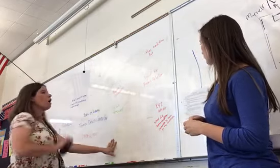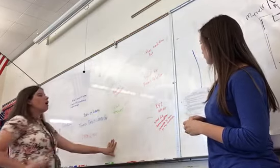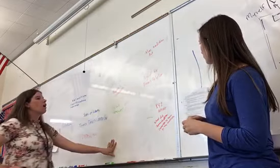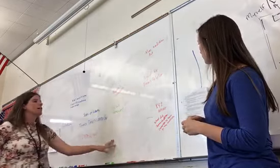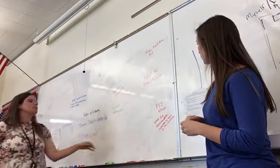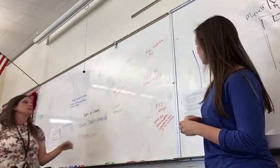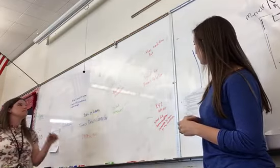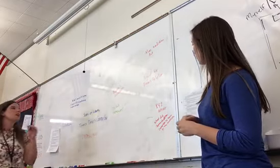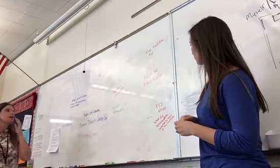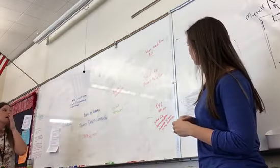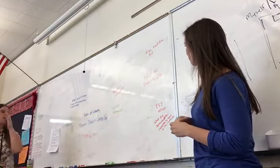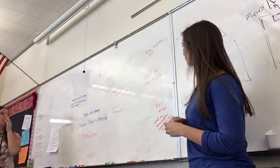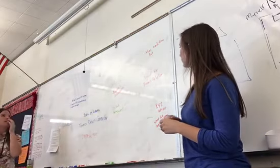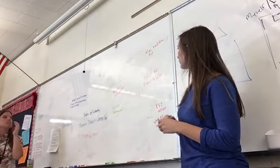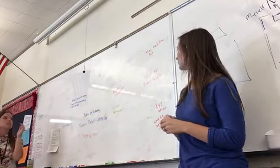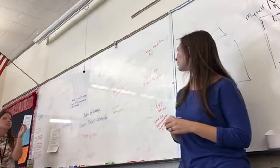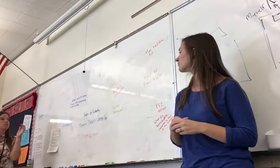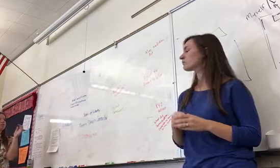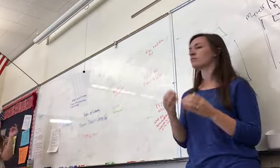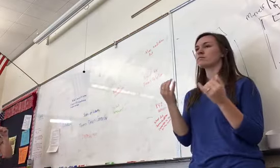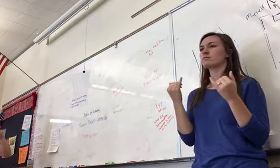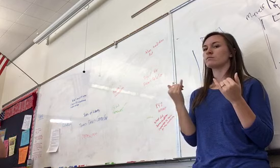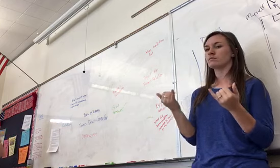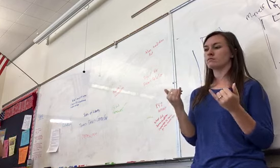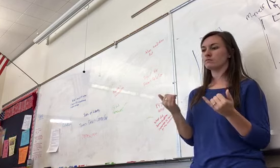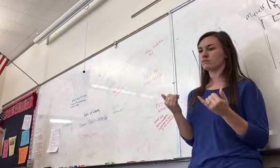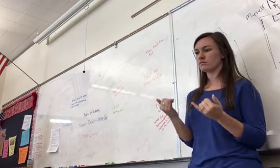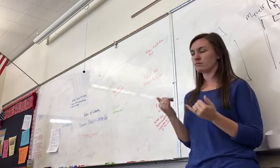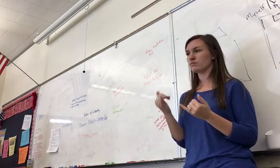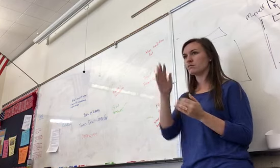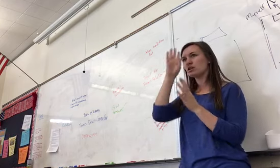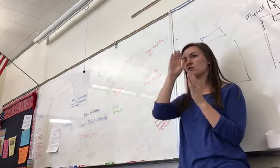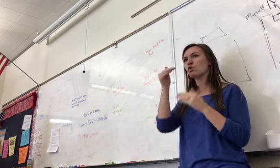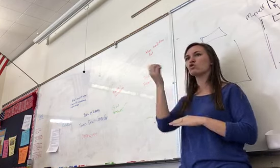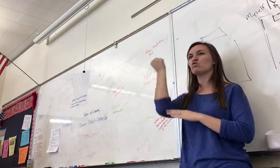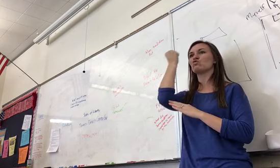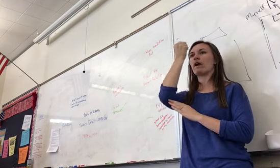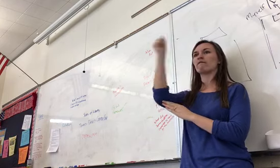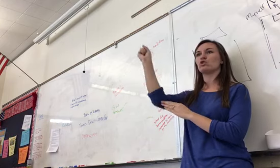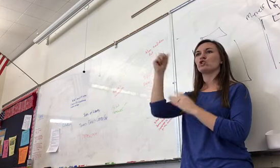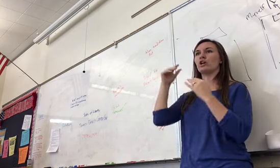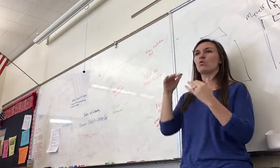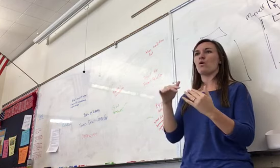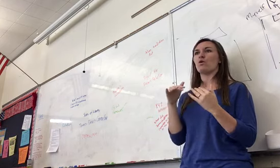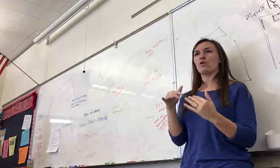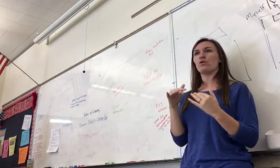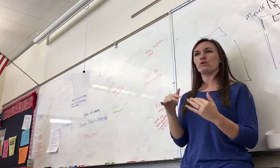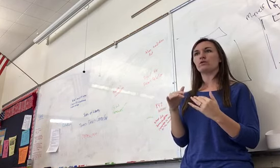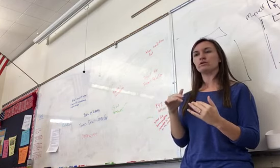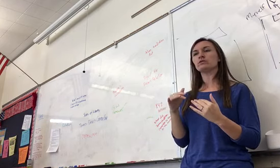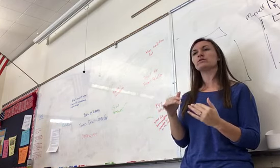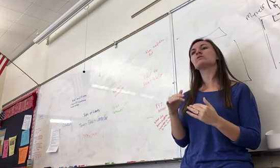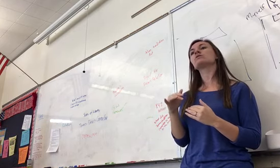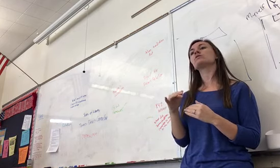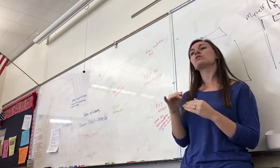All right. So let's start heading into the Revolutionary War. So in terms of beginning into the Revolution,